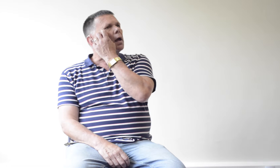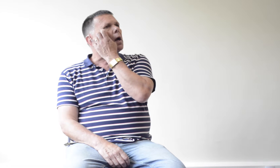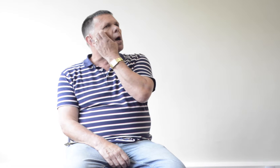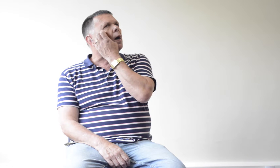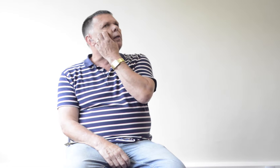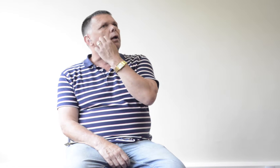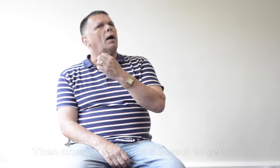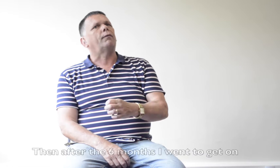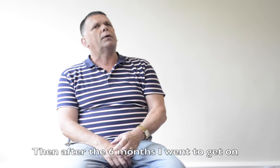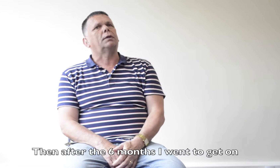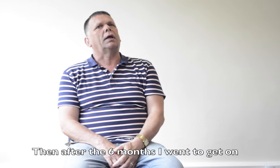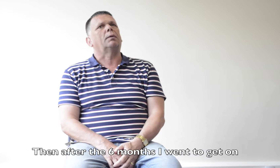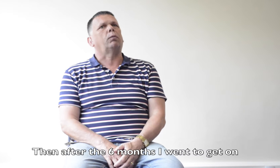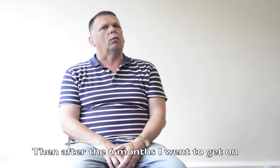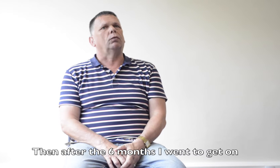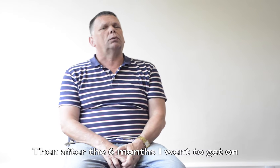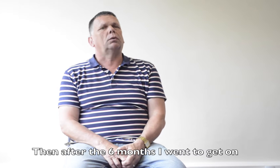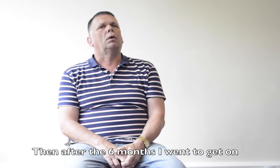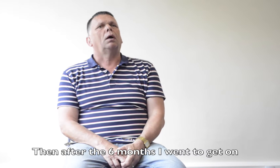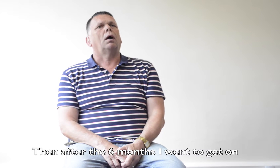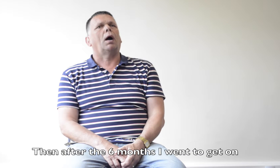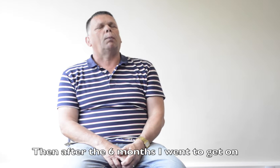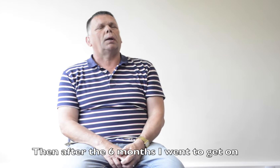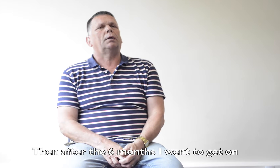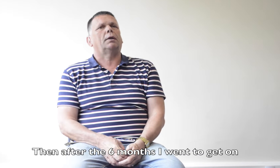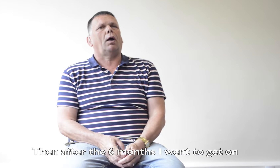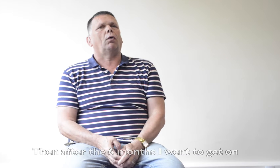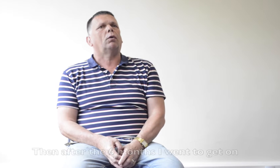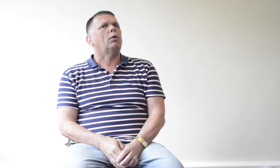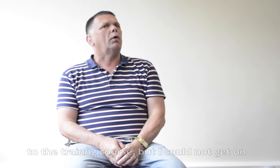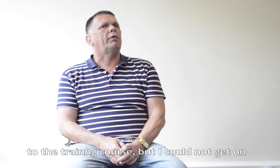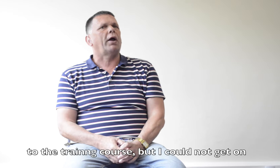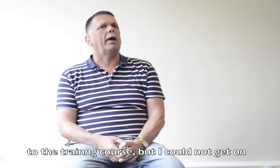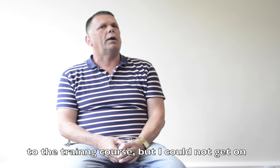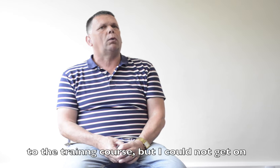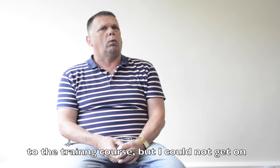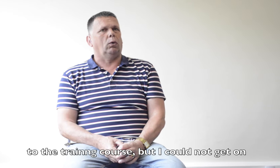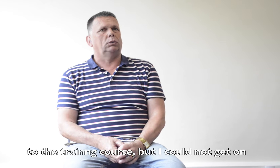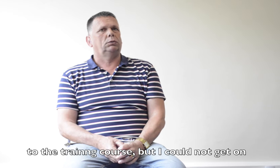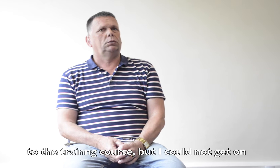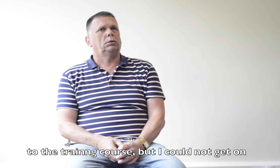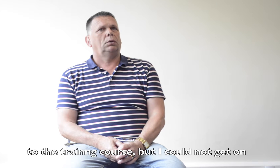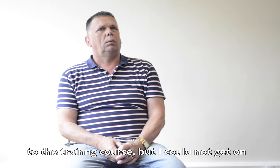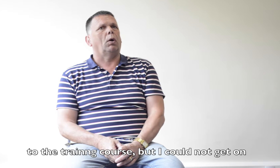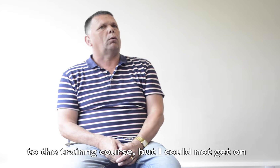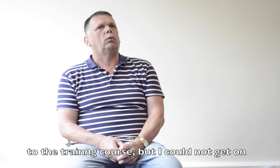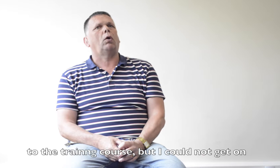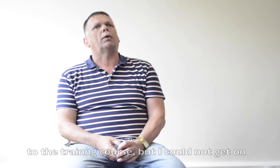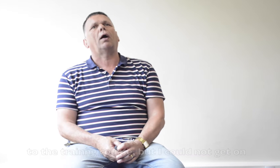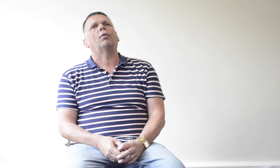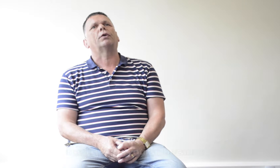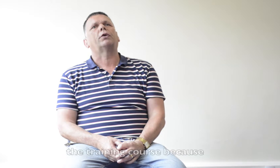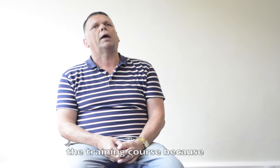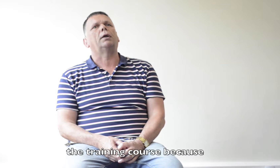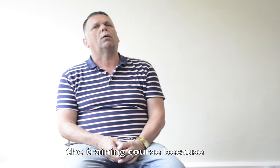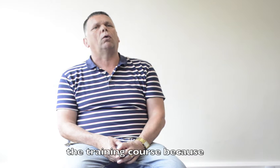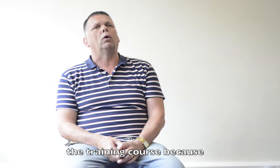And then after the six months I managed to get on to a training course. I couldn't get on the training course